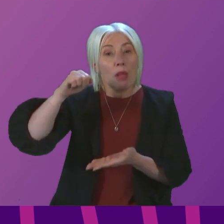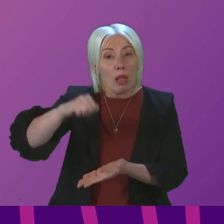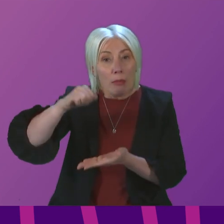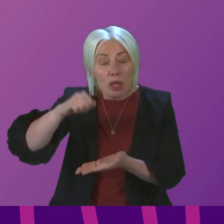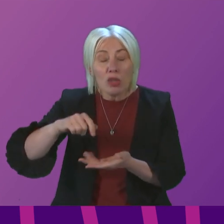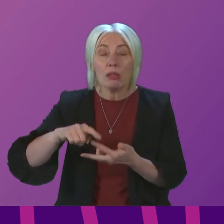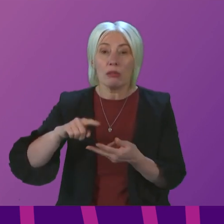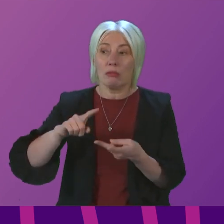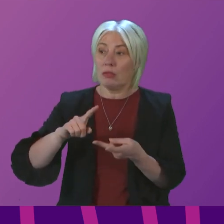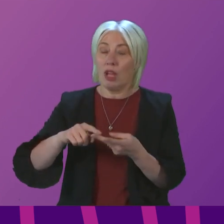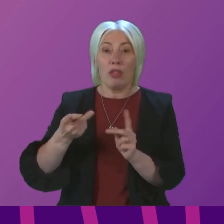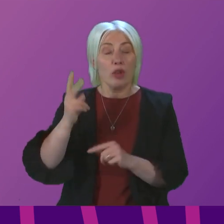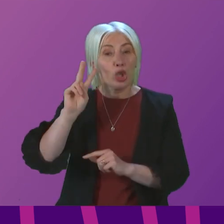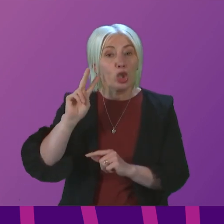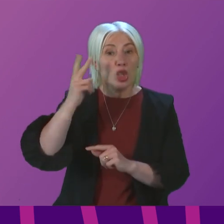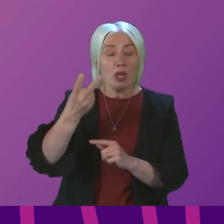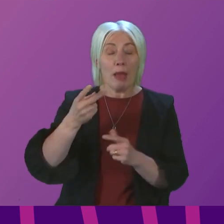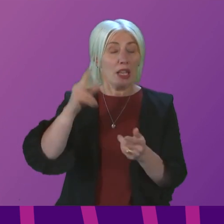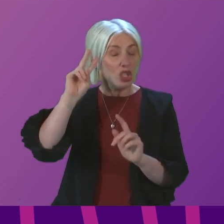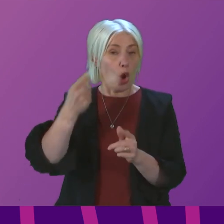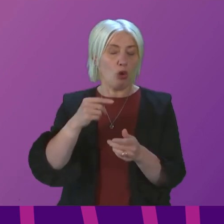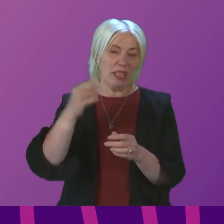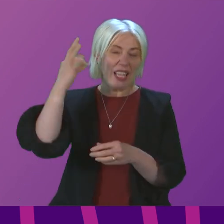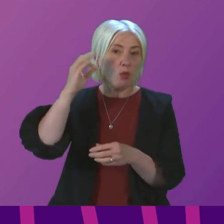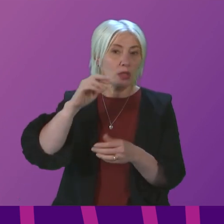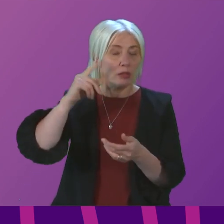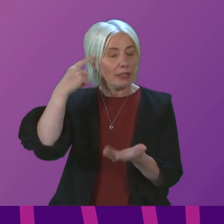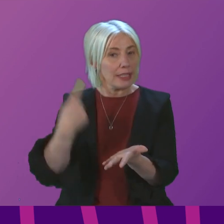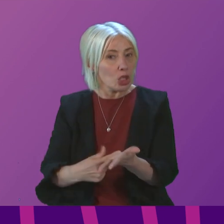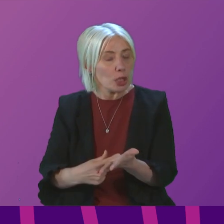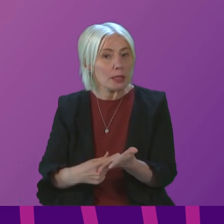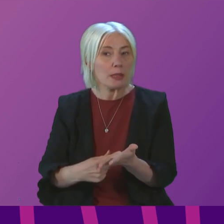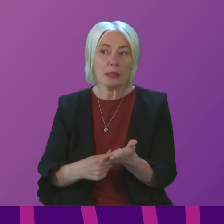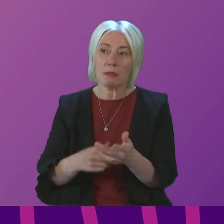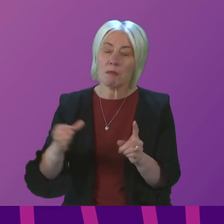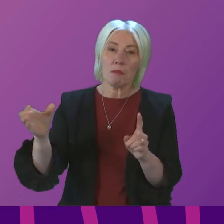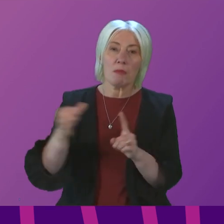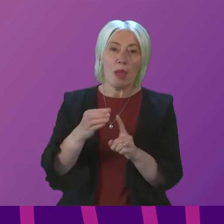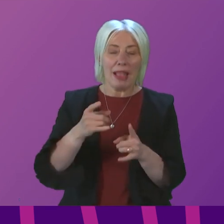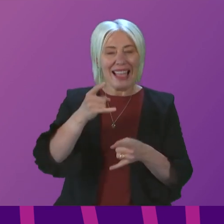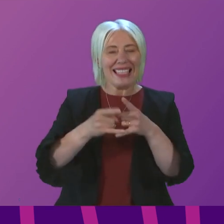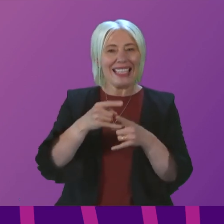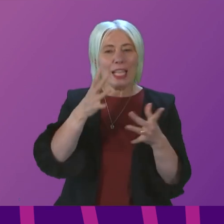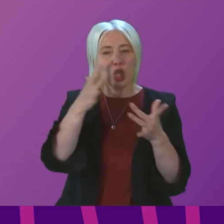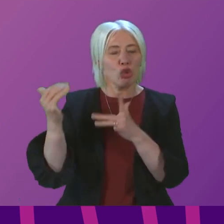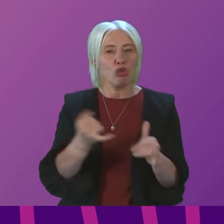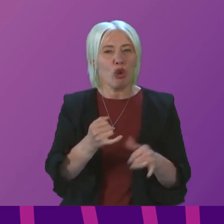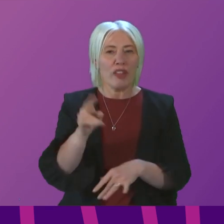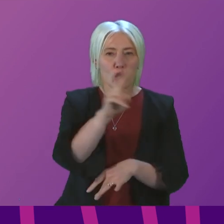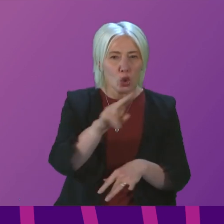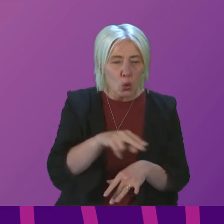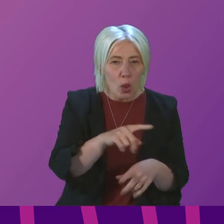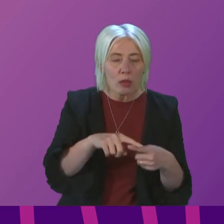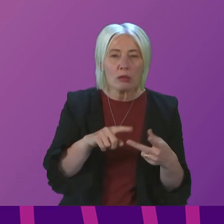overturned hundreds of local planning decisions. They've brought in controversial sex surveys in schools. They've hit drivers